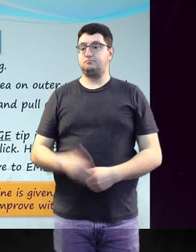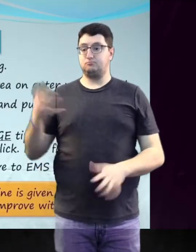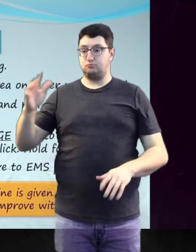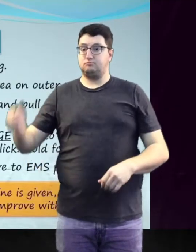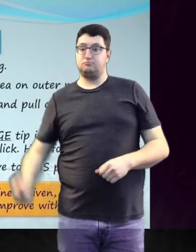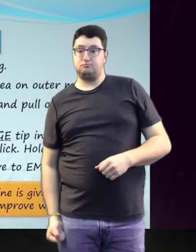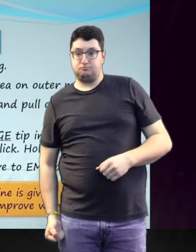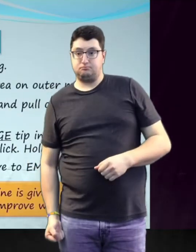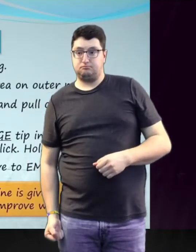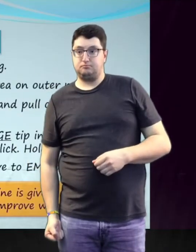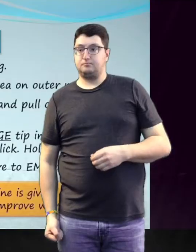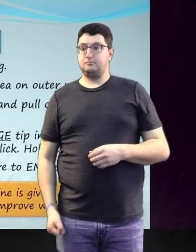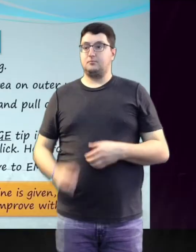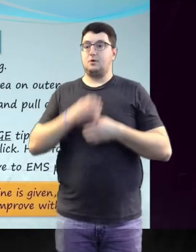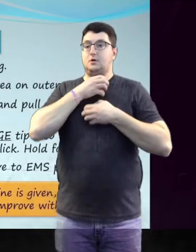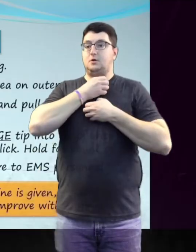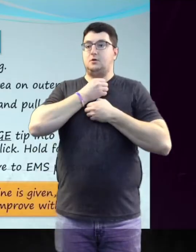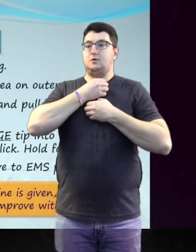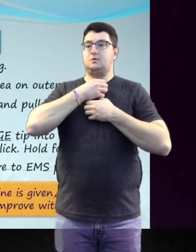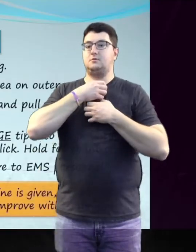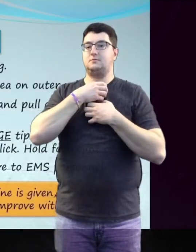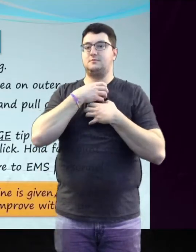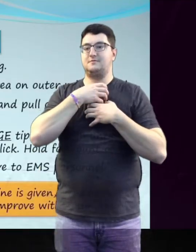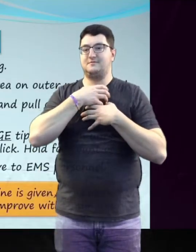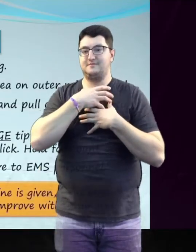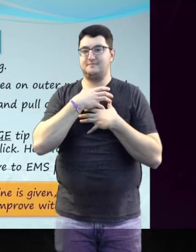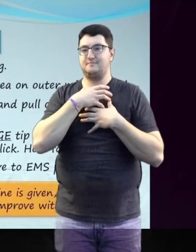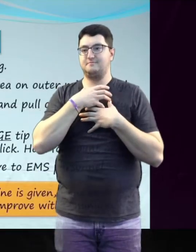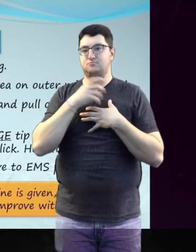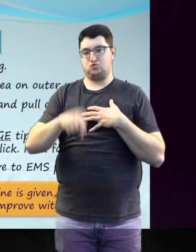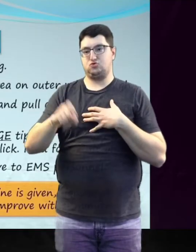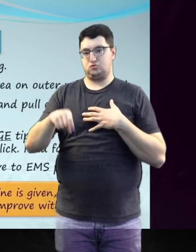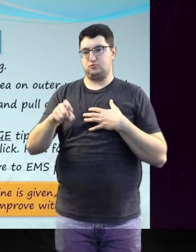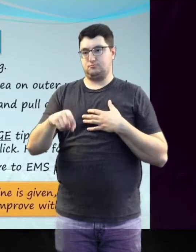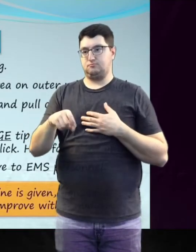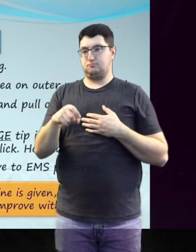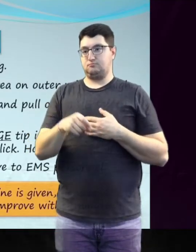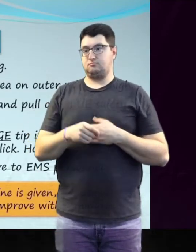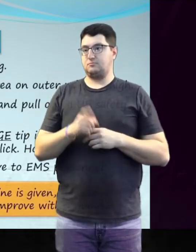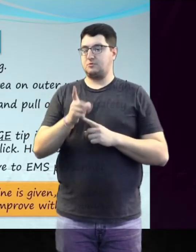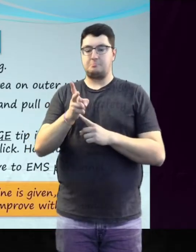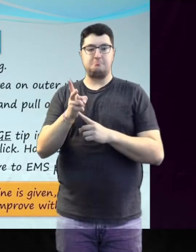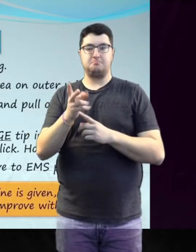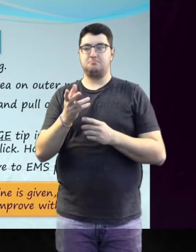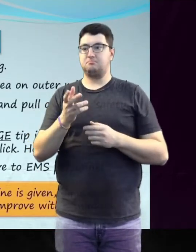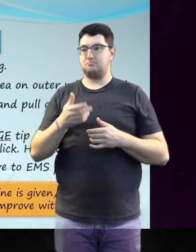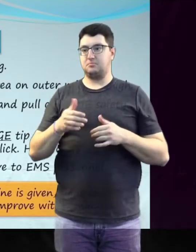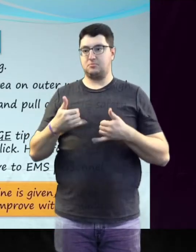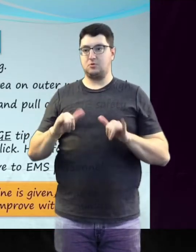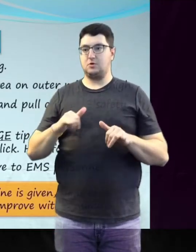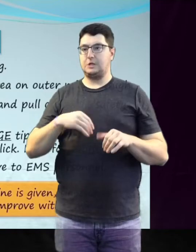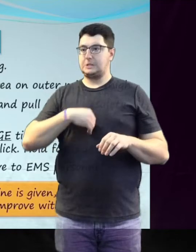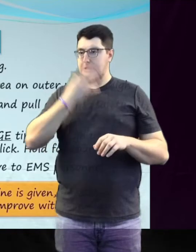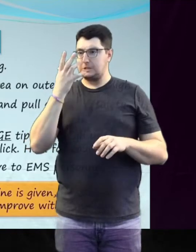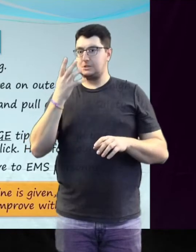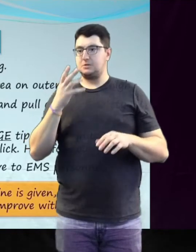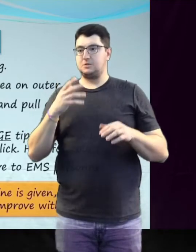After the EpiPen has been injected, the signs of anaphylaxis should improve within minutes. The child may appear pale,